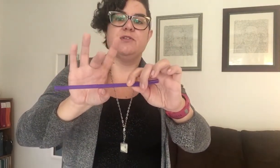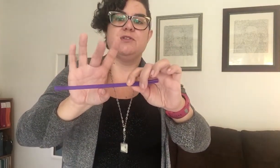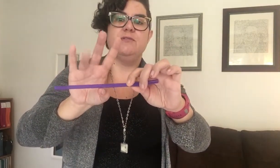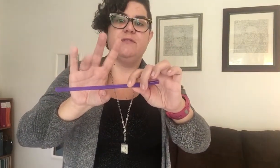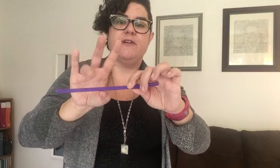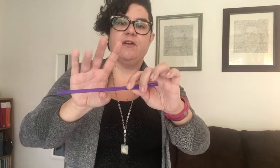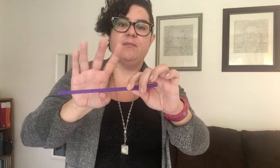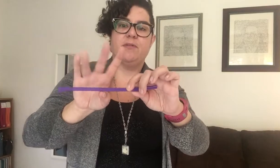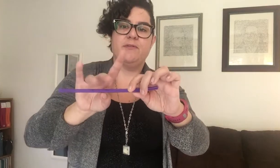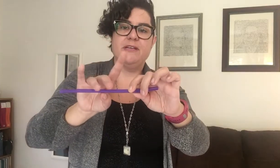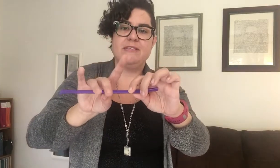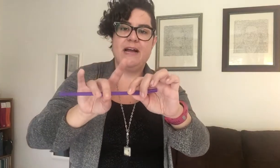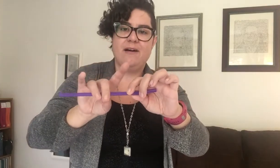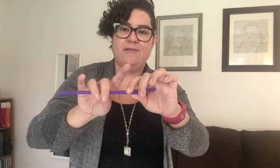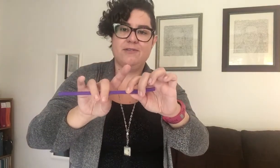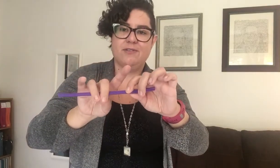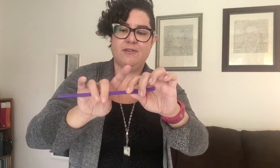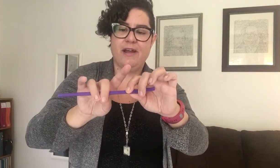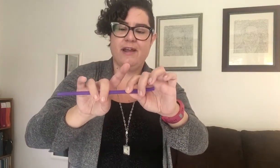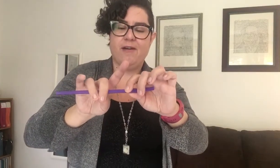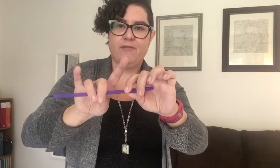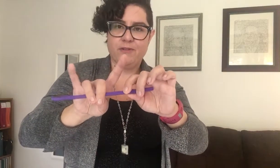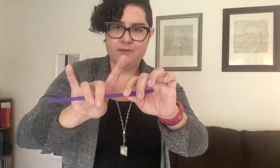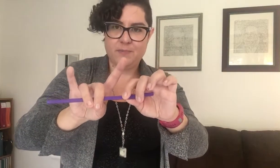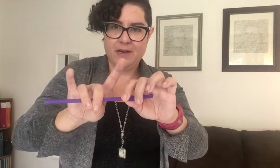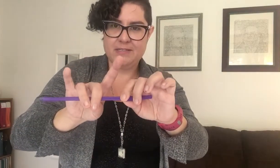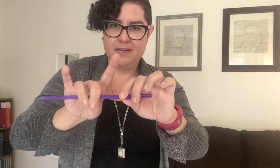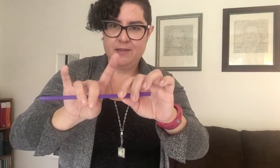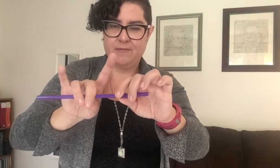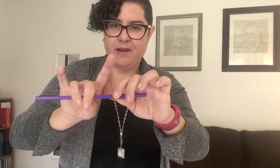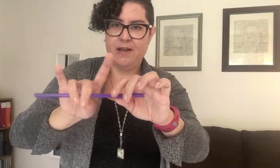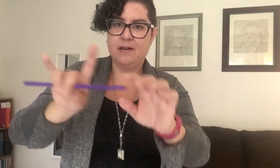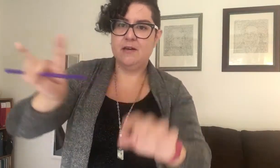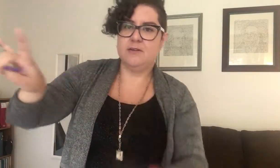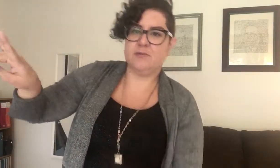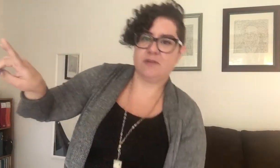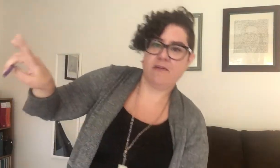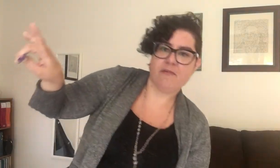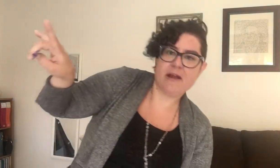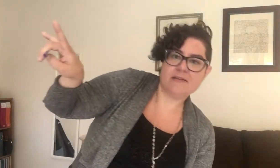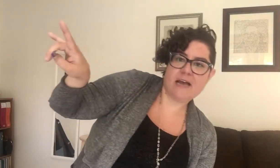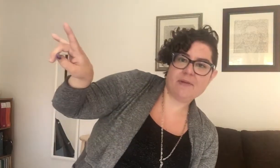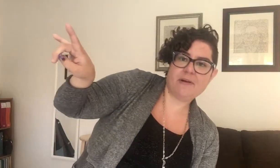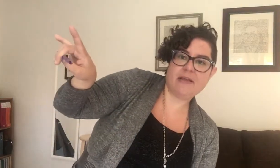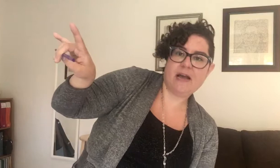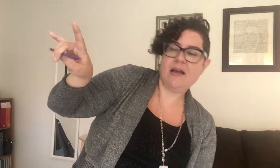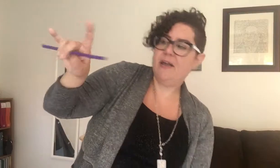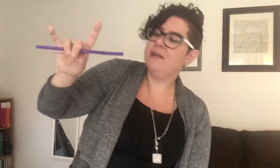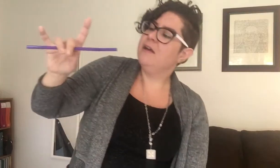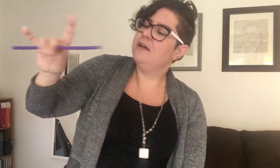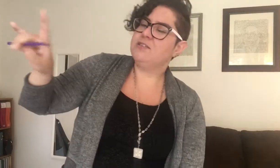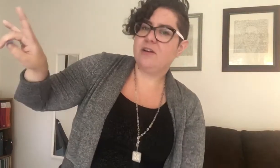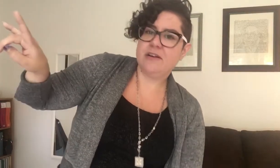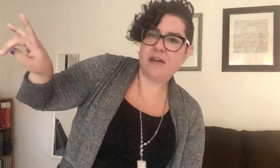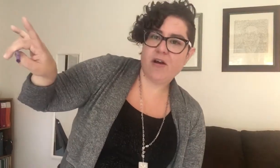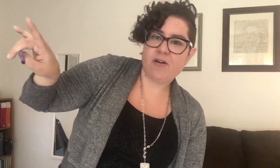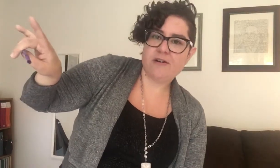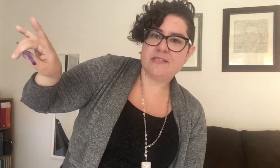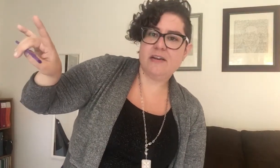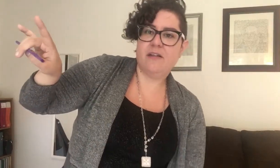two and finger number three down so that they're hanging over those buck teeth, right? Do we still have a round happy bunny eye? It's starting to get harder to see now